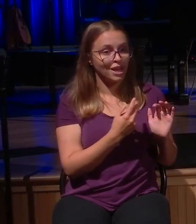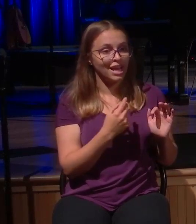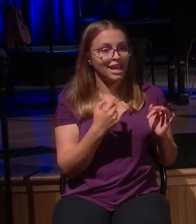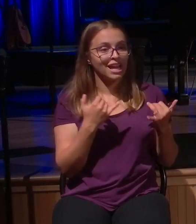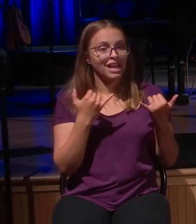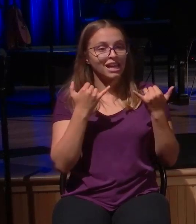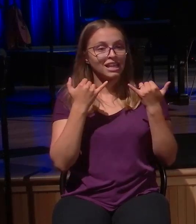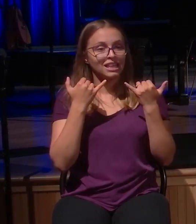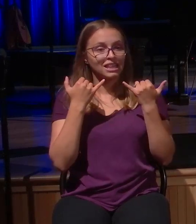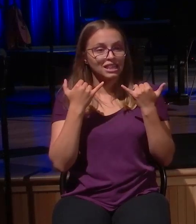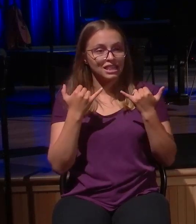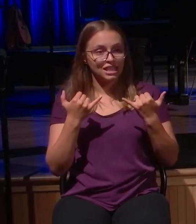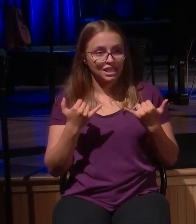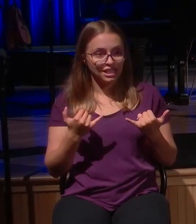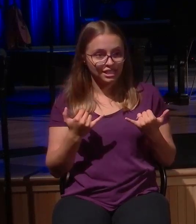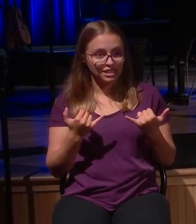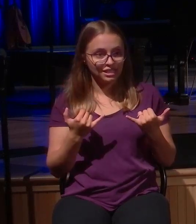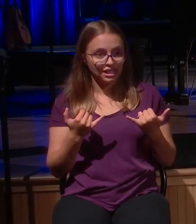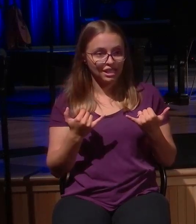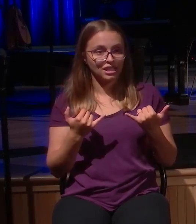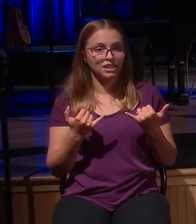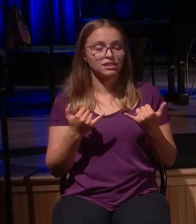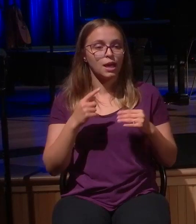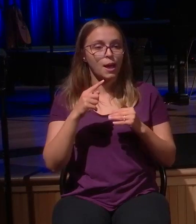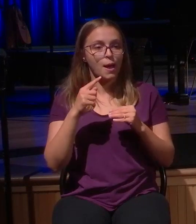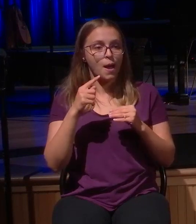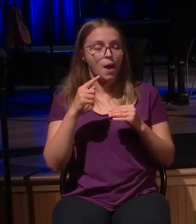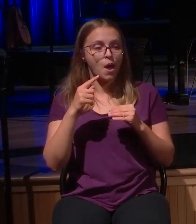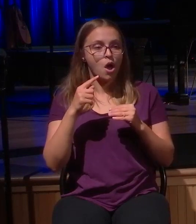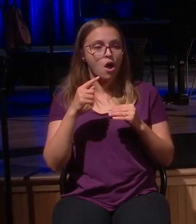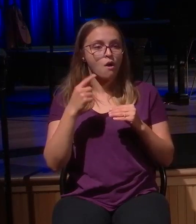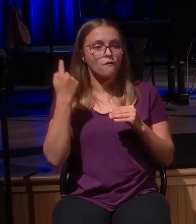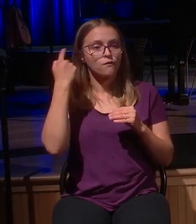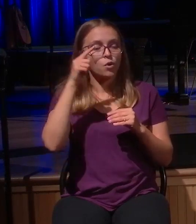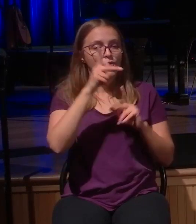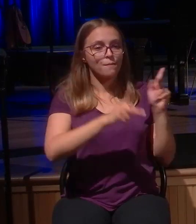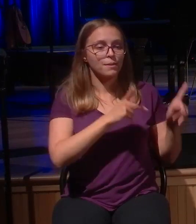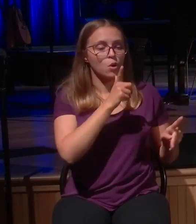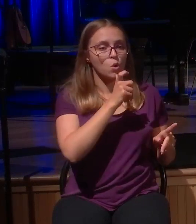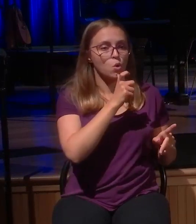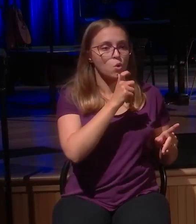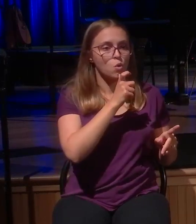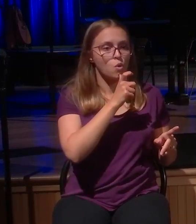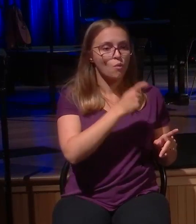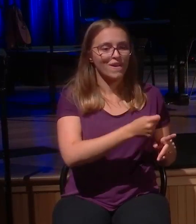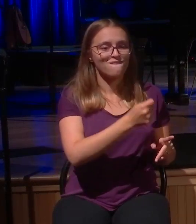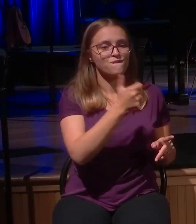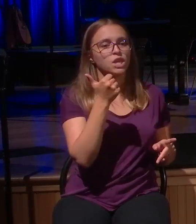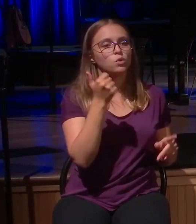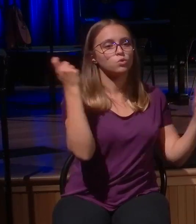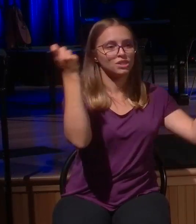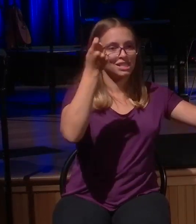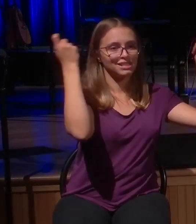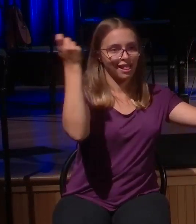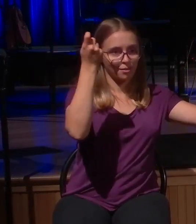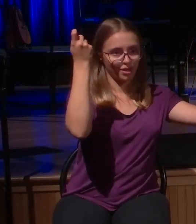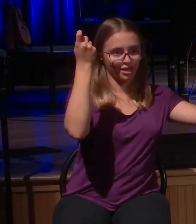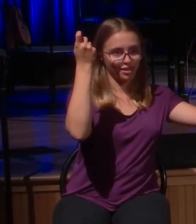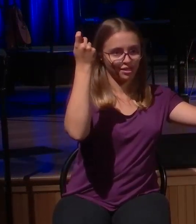the people who refuse to celebrate. All of heaven is celebrating. There's a party in heaven. Which reminded me